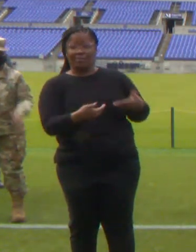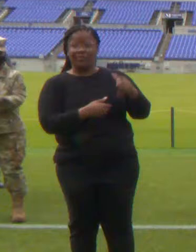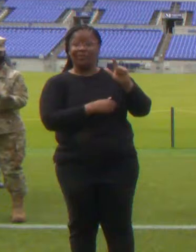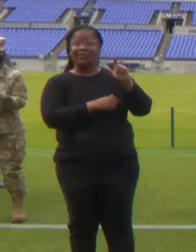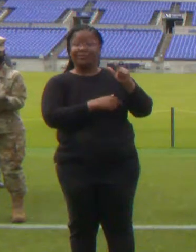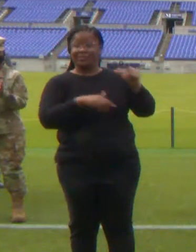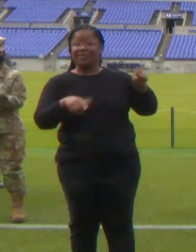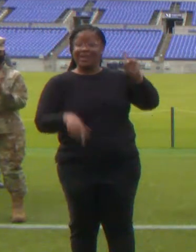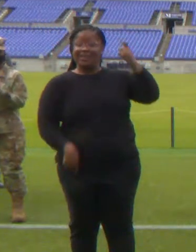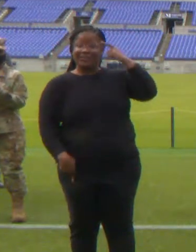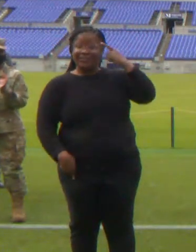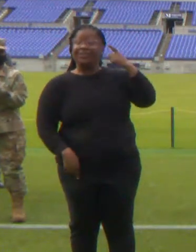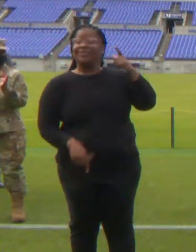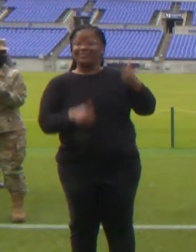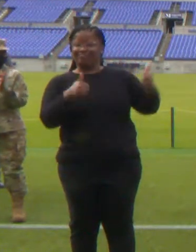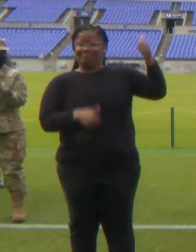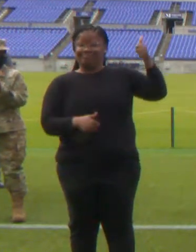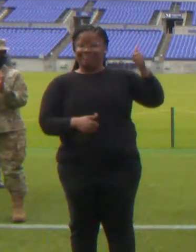Rutherford.